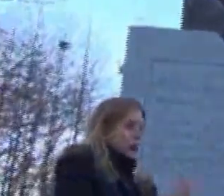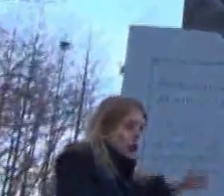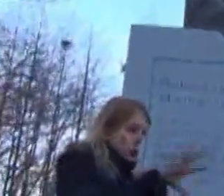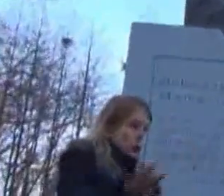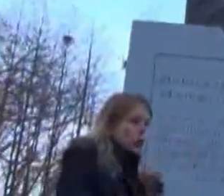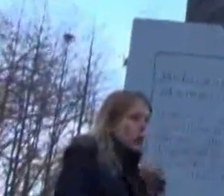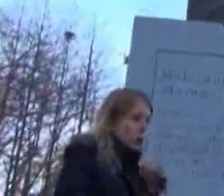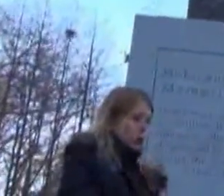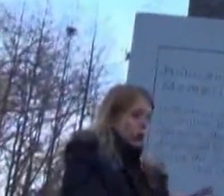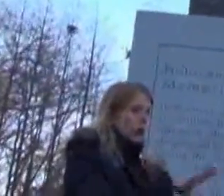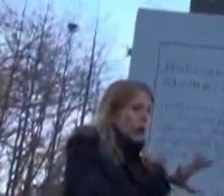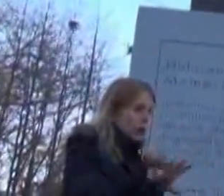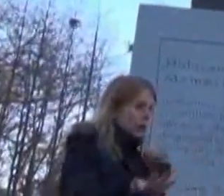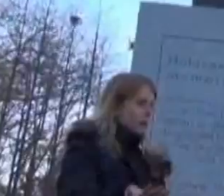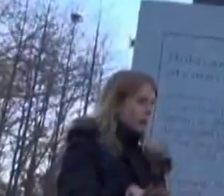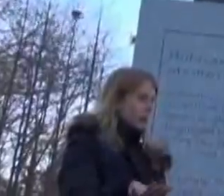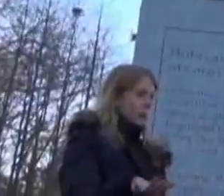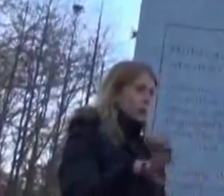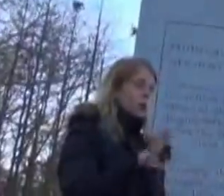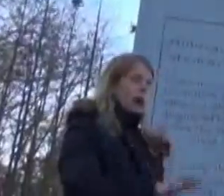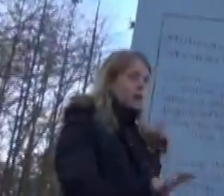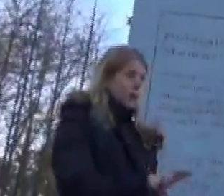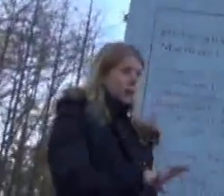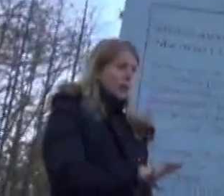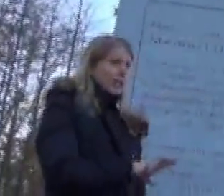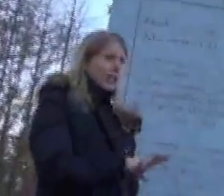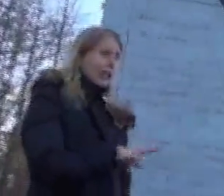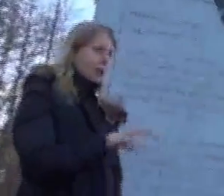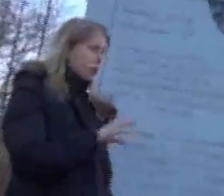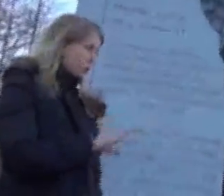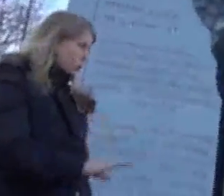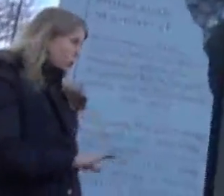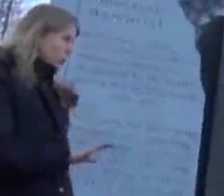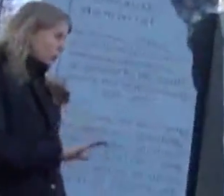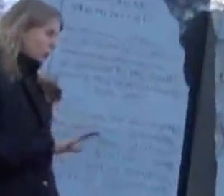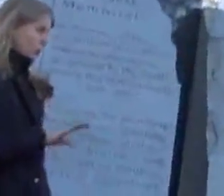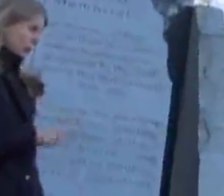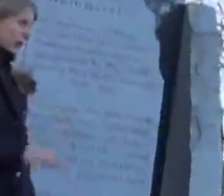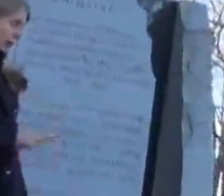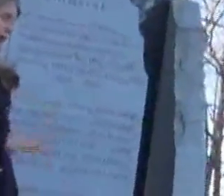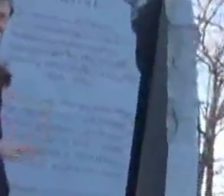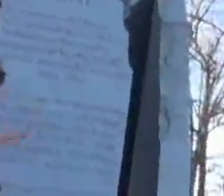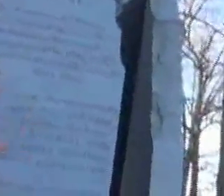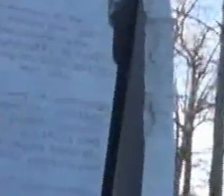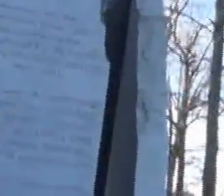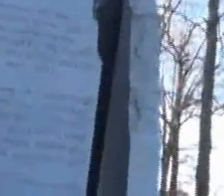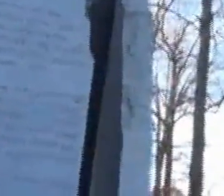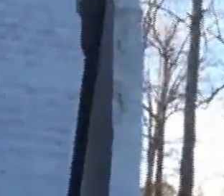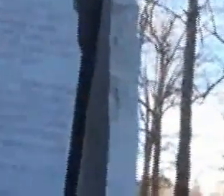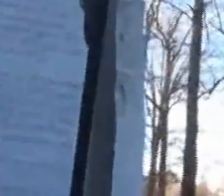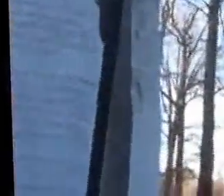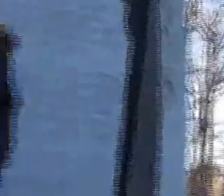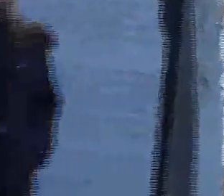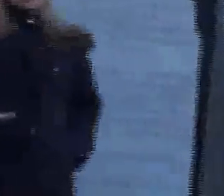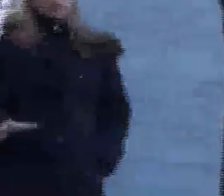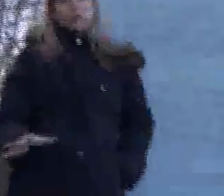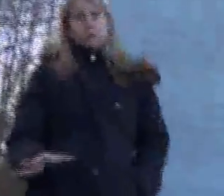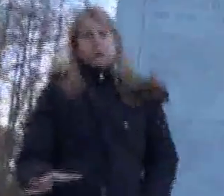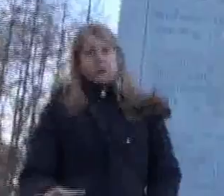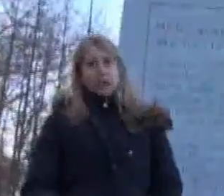in the Jewish culture of New Bedford. And we, it was a very elderly group of people, I'll